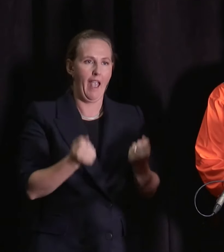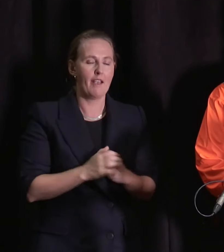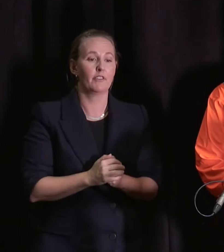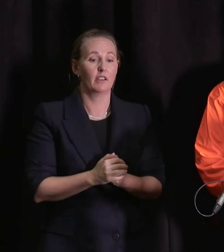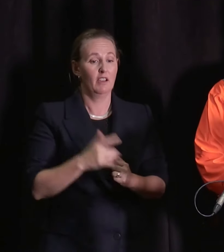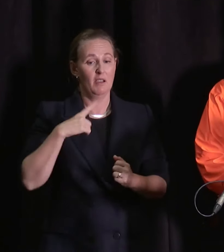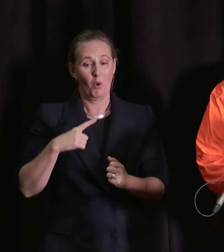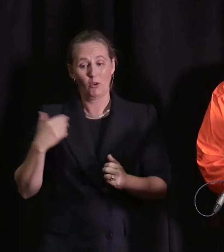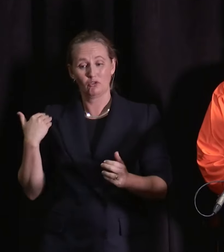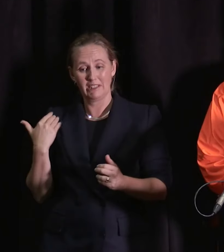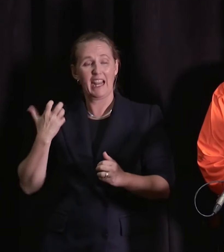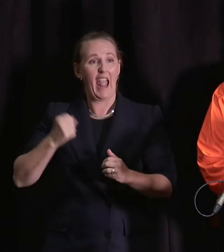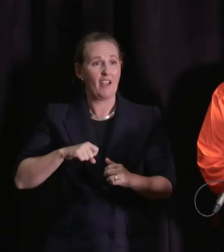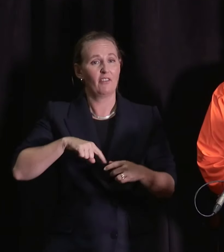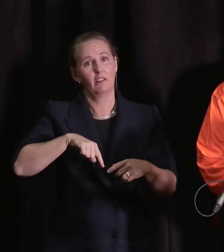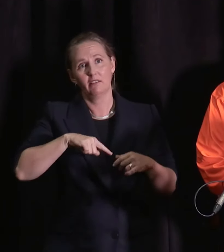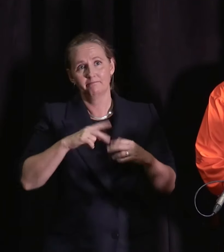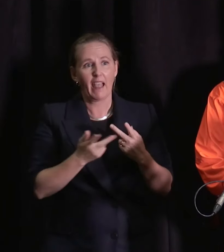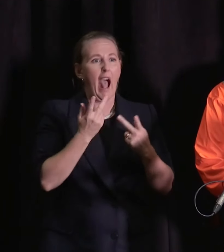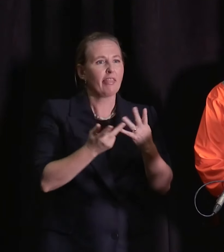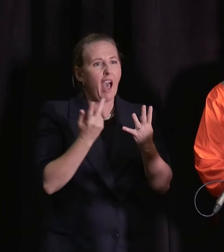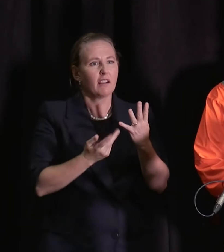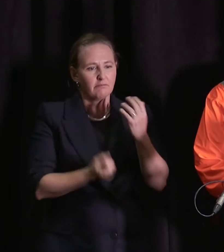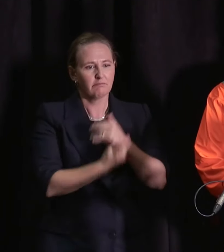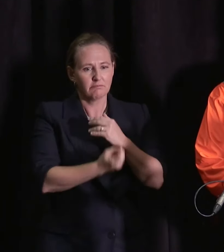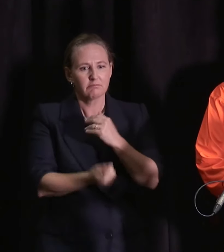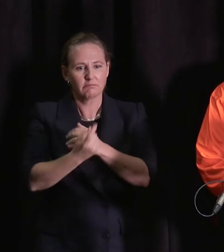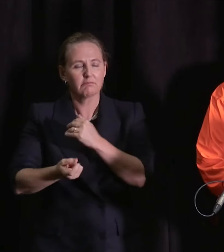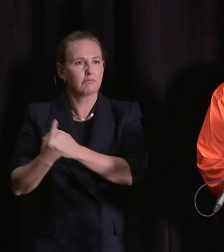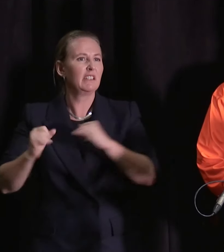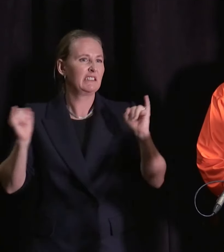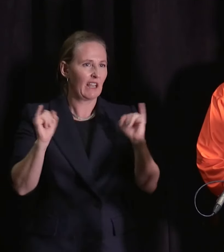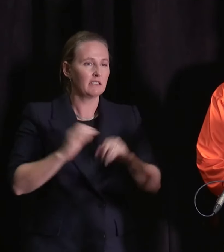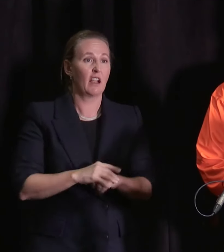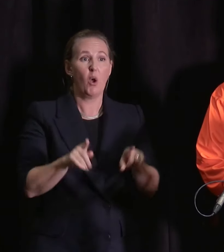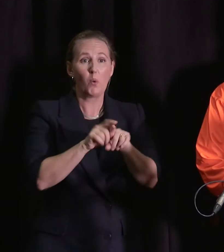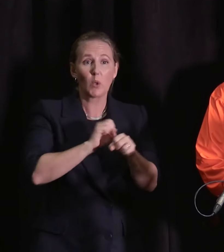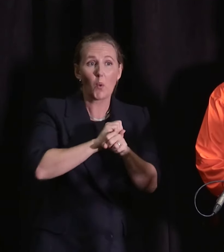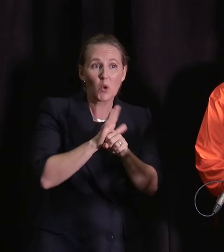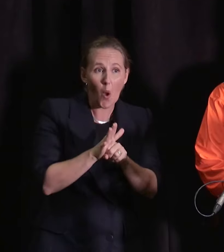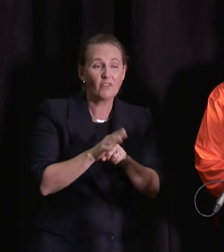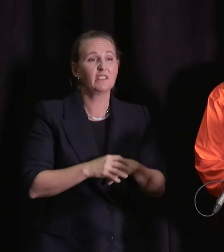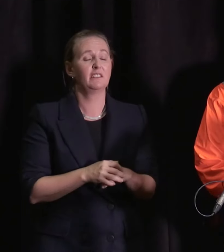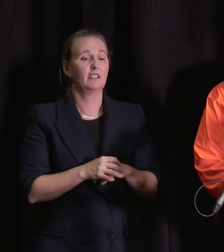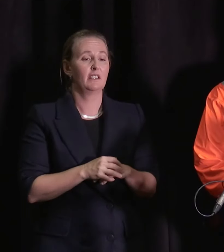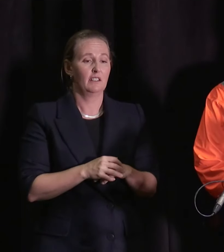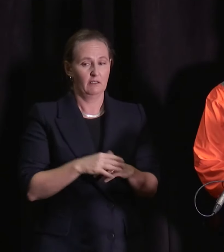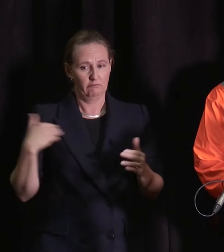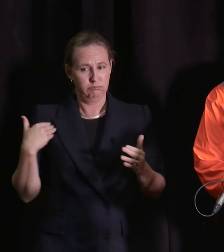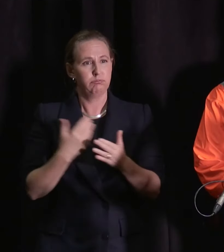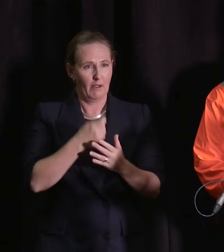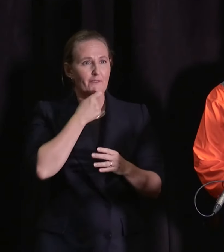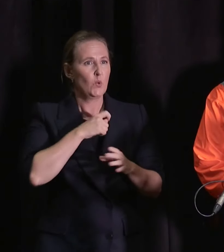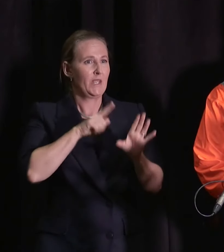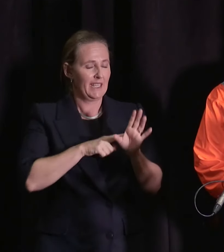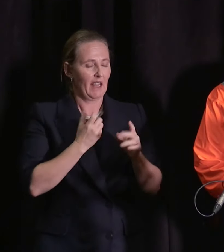natural disasters and then of course the COVID-19 response and all of the other things that we've dealt with as a country over the last few years. We've dealt